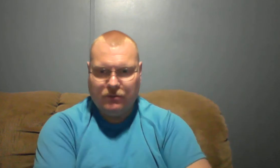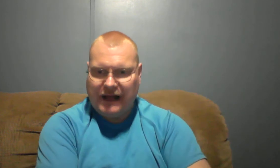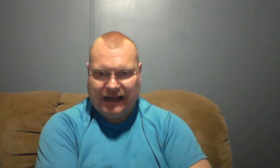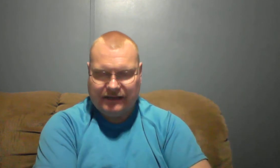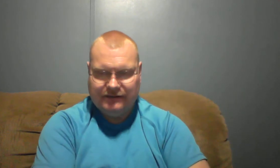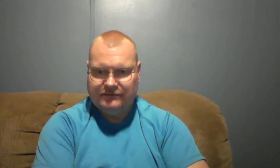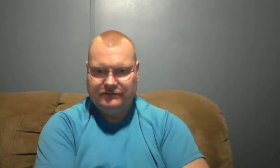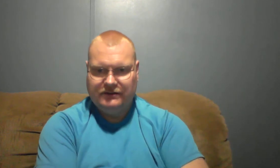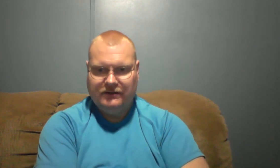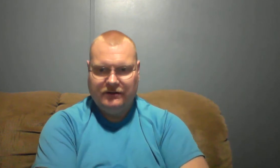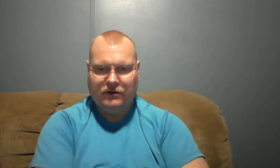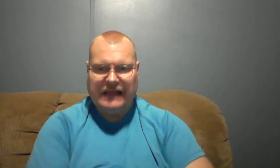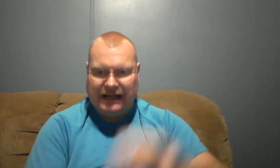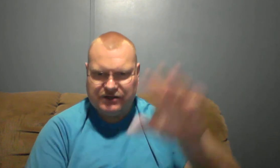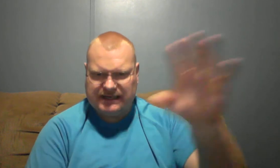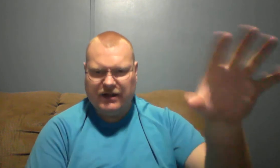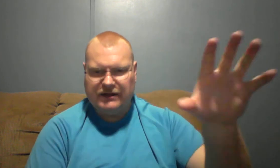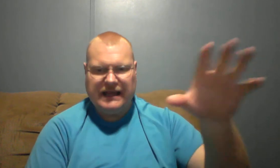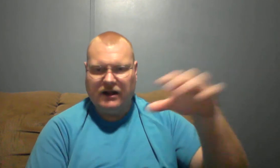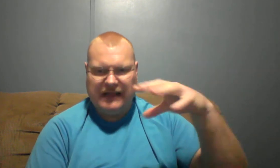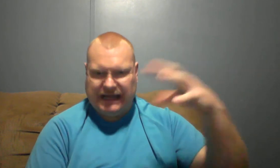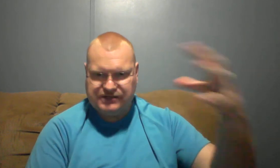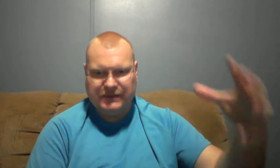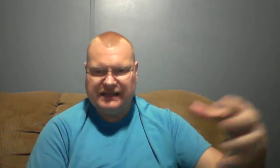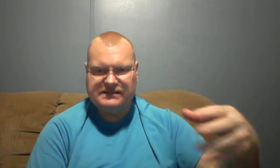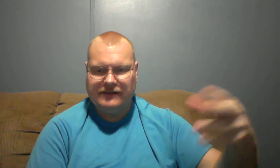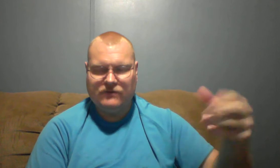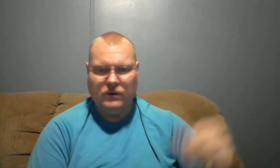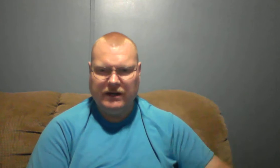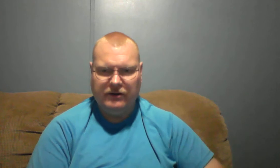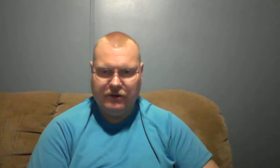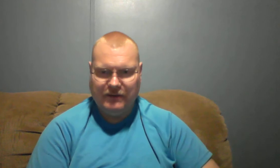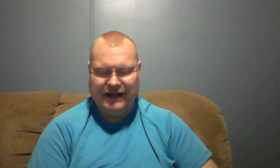mind or last near death or last minute stuff going on in their mind